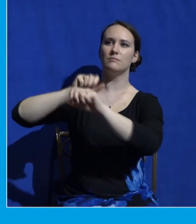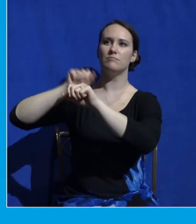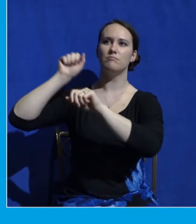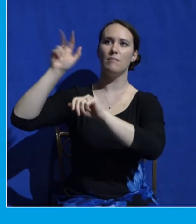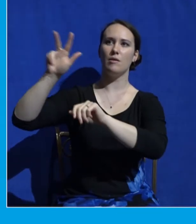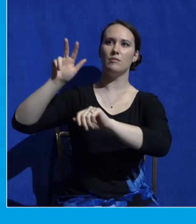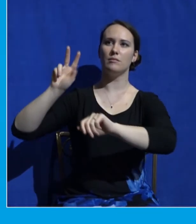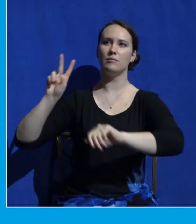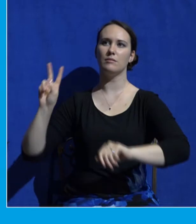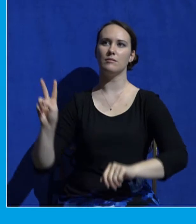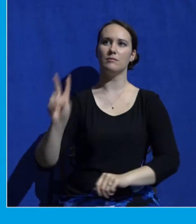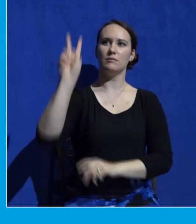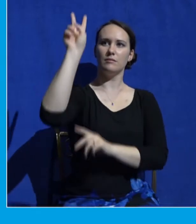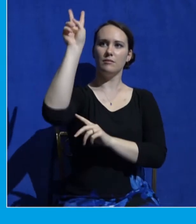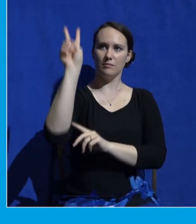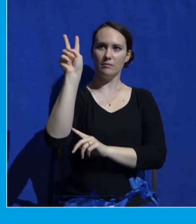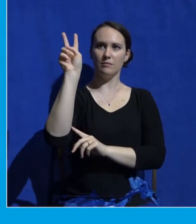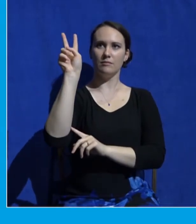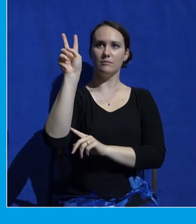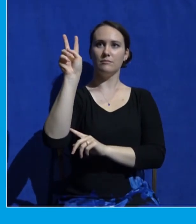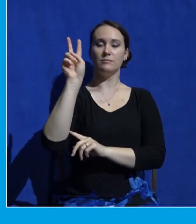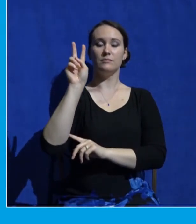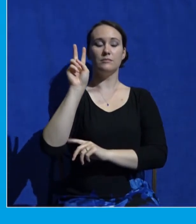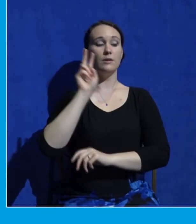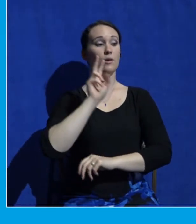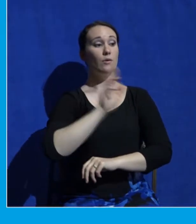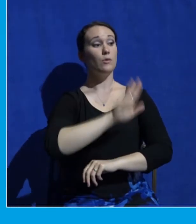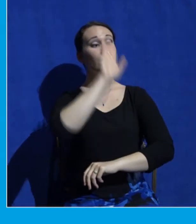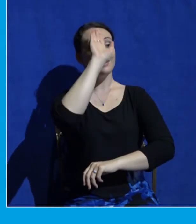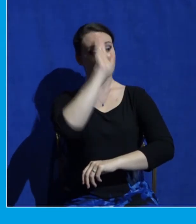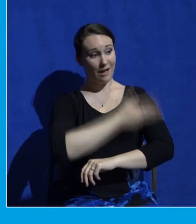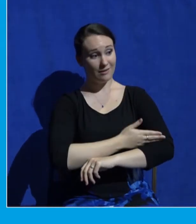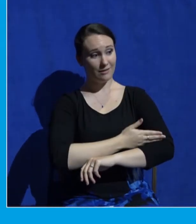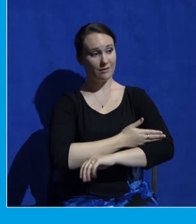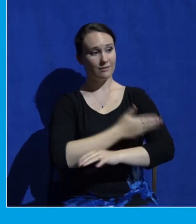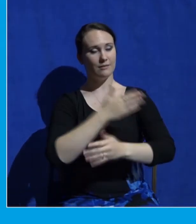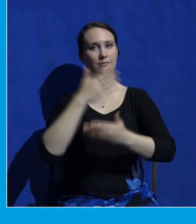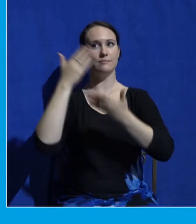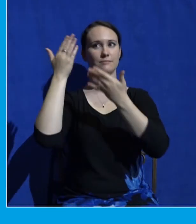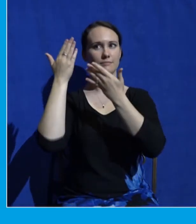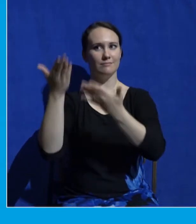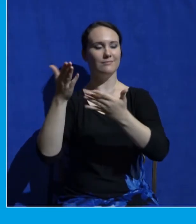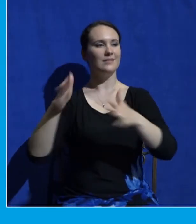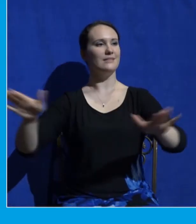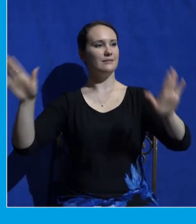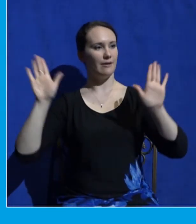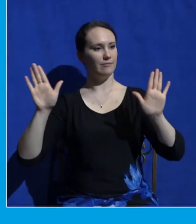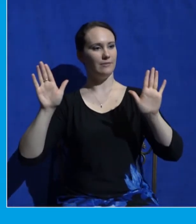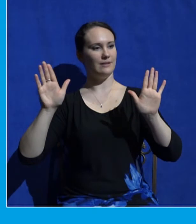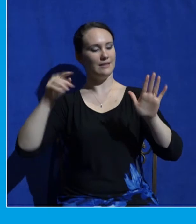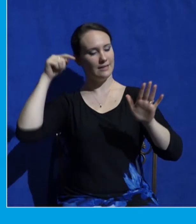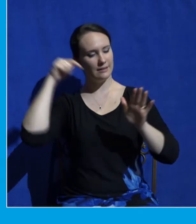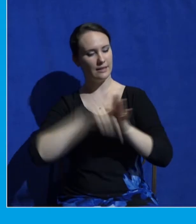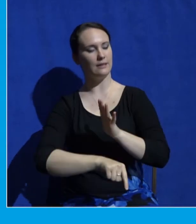God tells Abraham, go in faith to a mountain and sacrifice your son. And Abraham